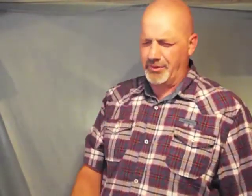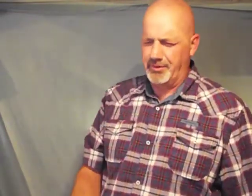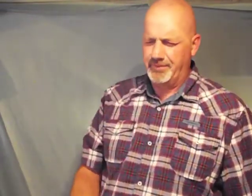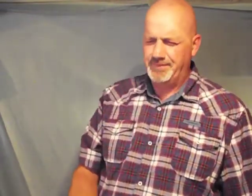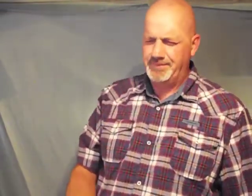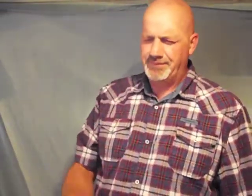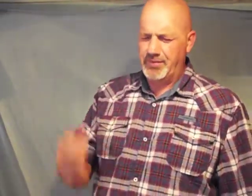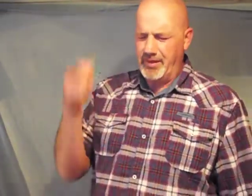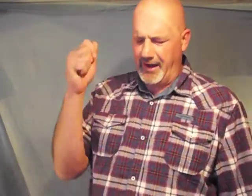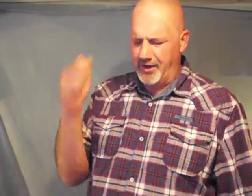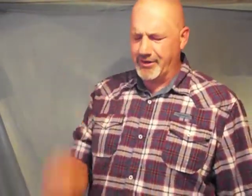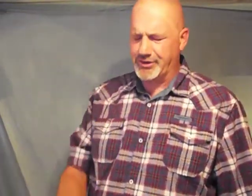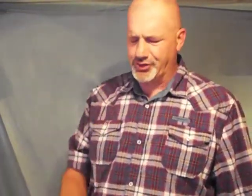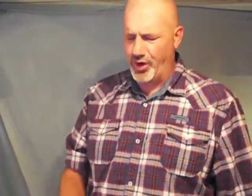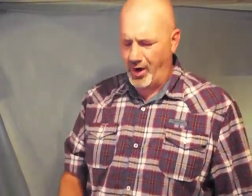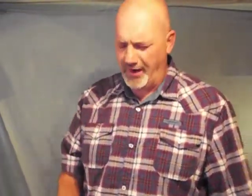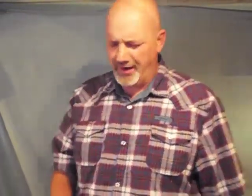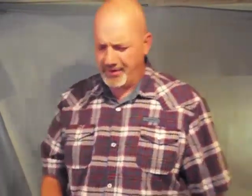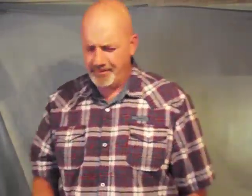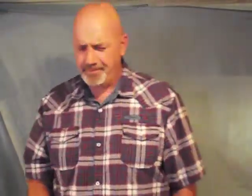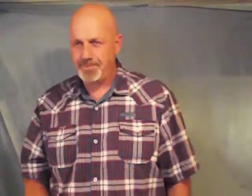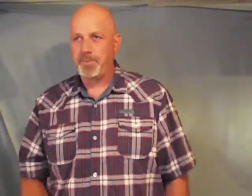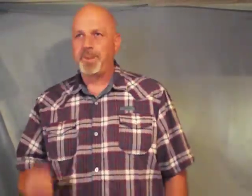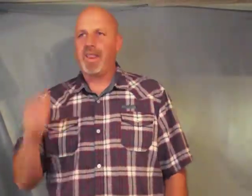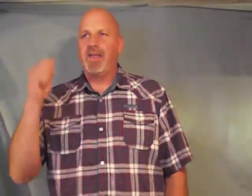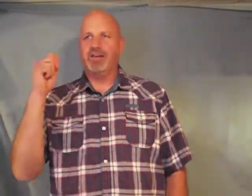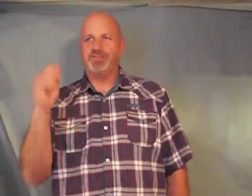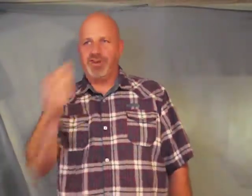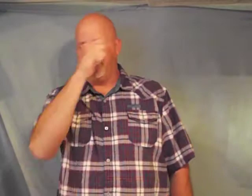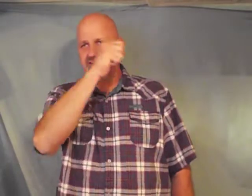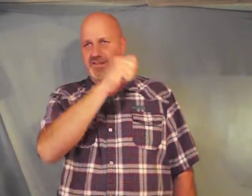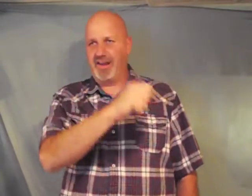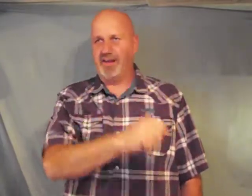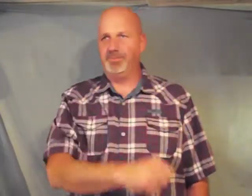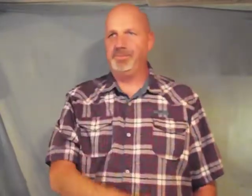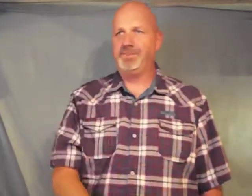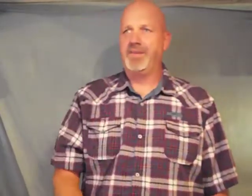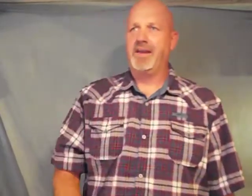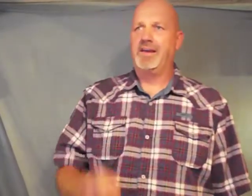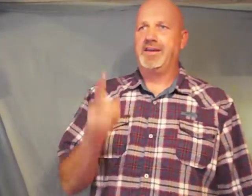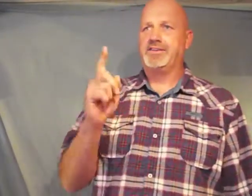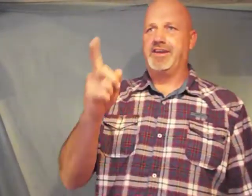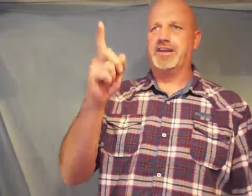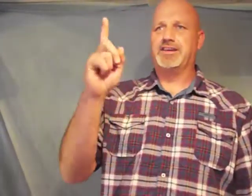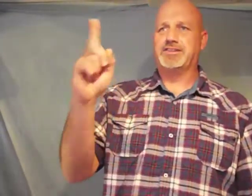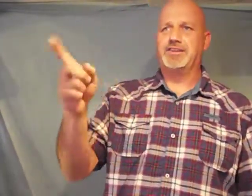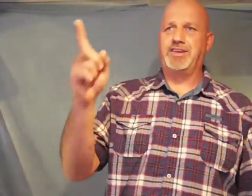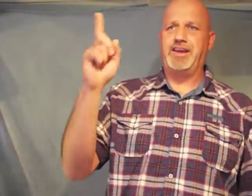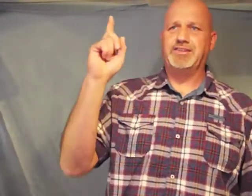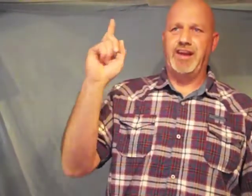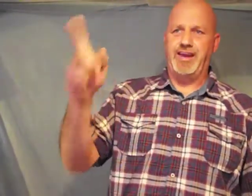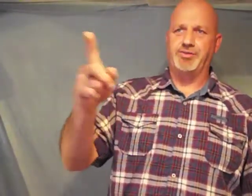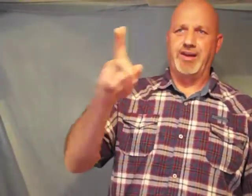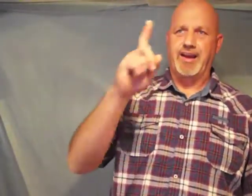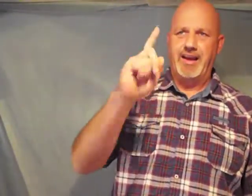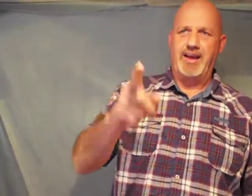they are destroyed in Jesus name sickness disease injury again